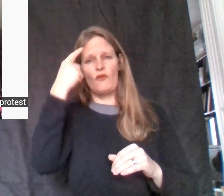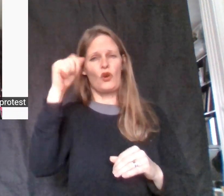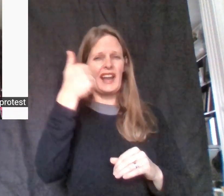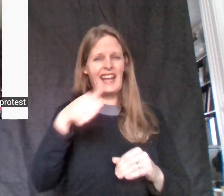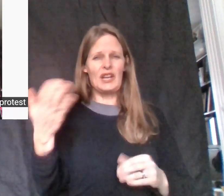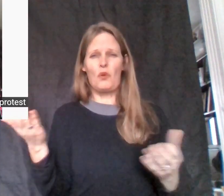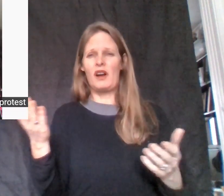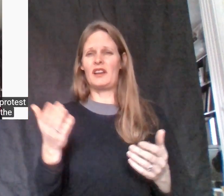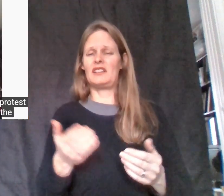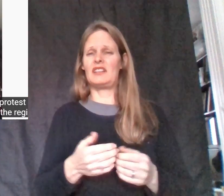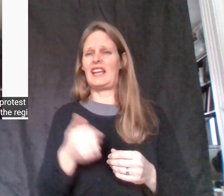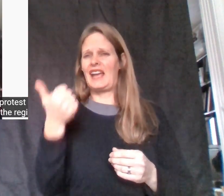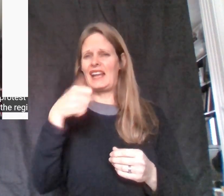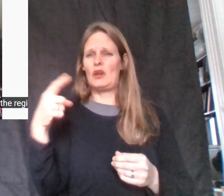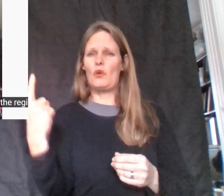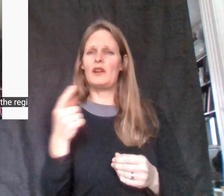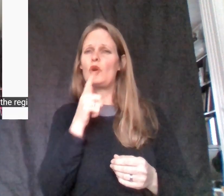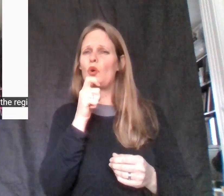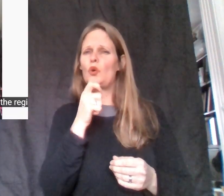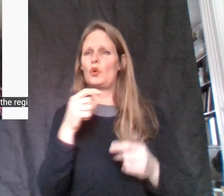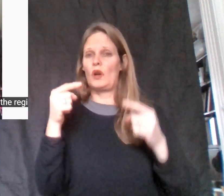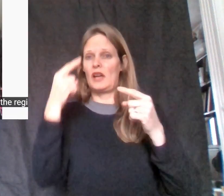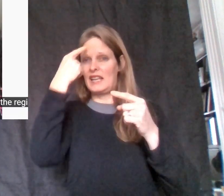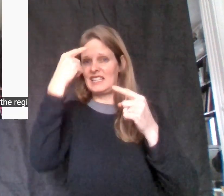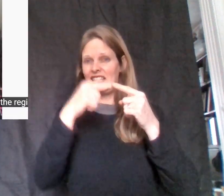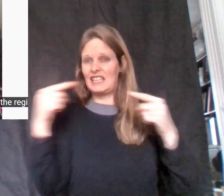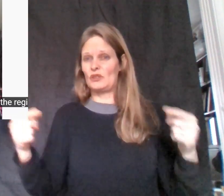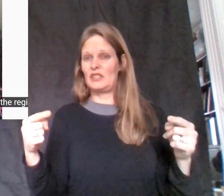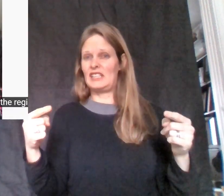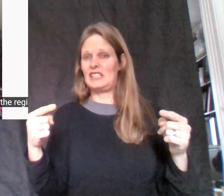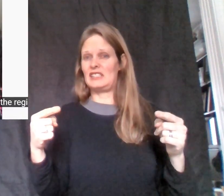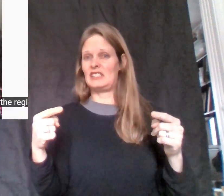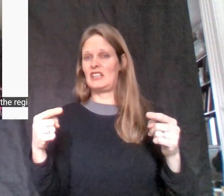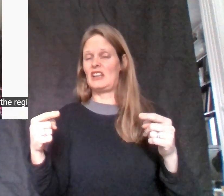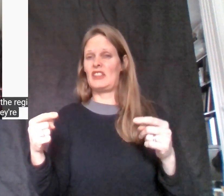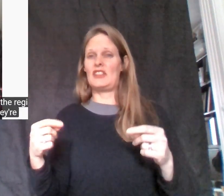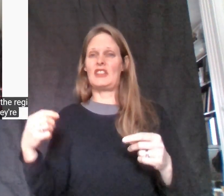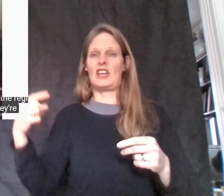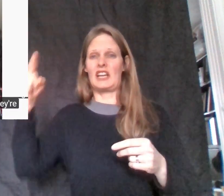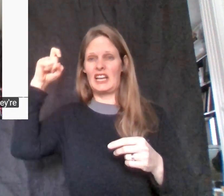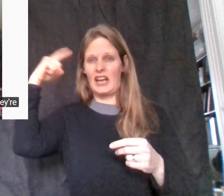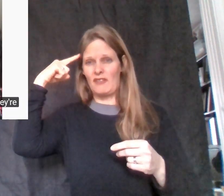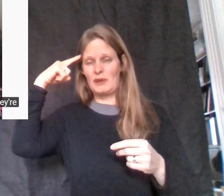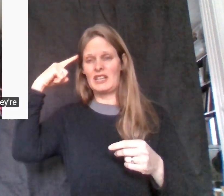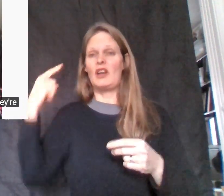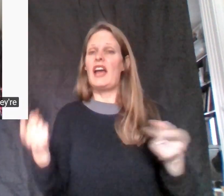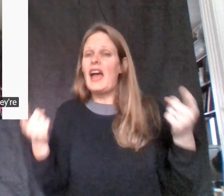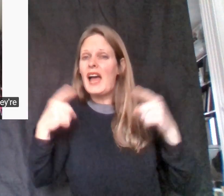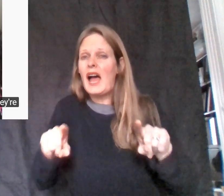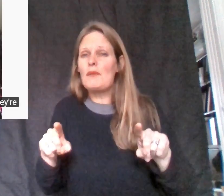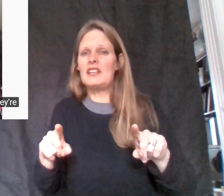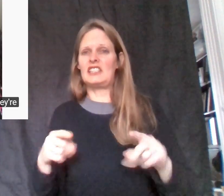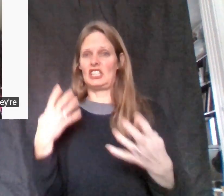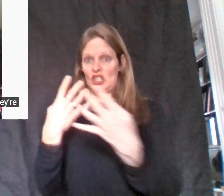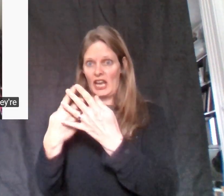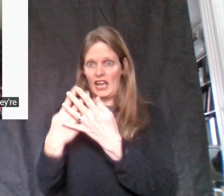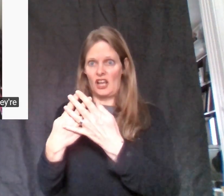disagrees with the regime, they're arrested, they're jailed, they're tortured. You know, and